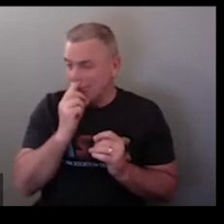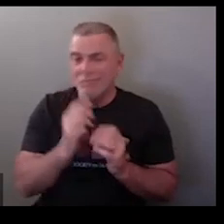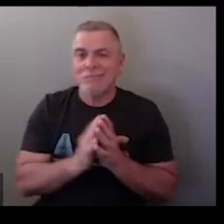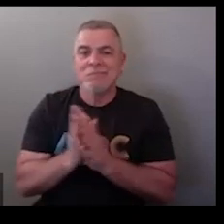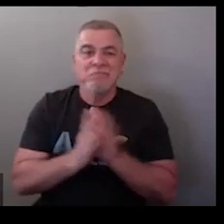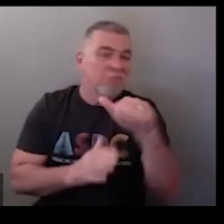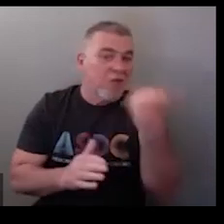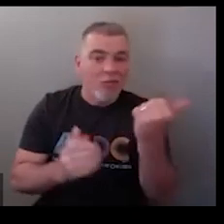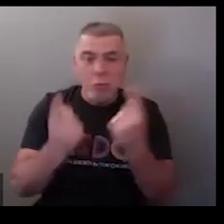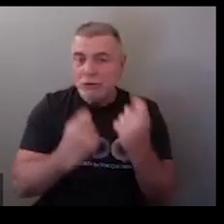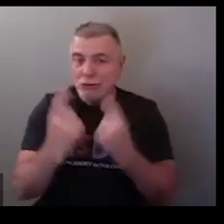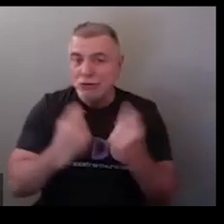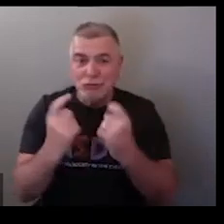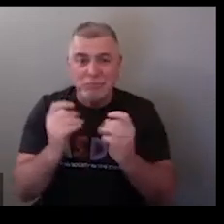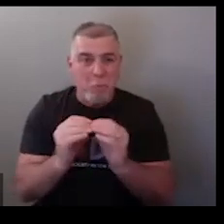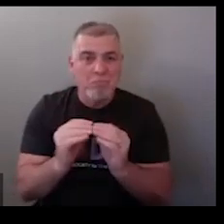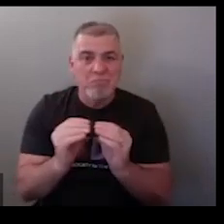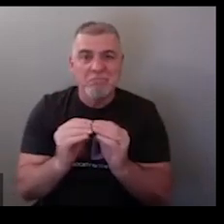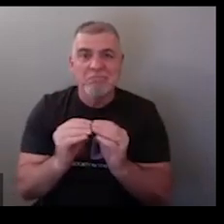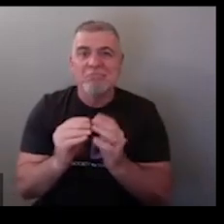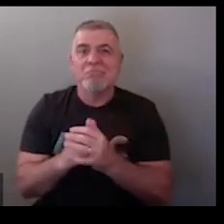okay any other questions